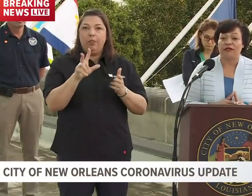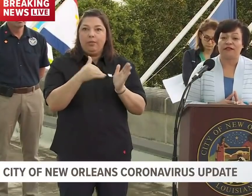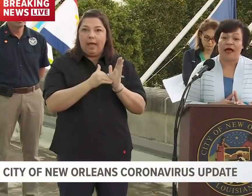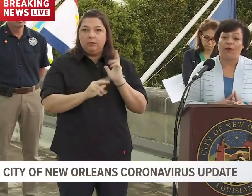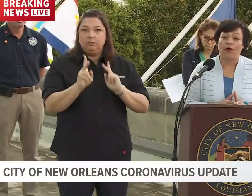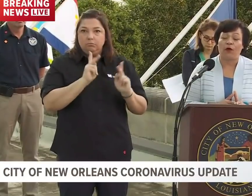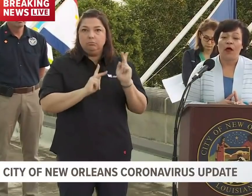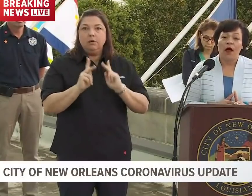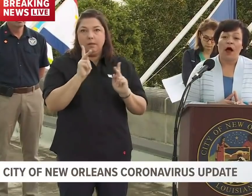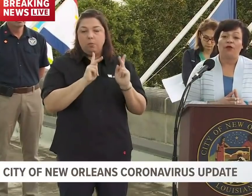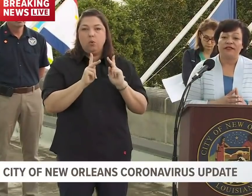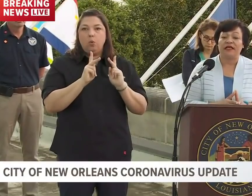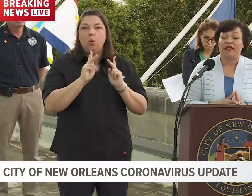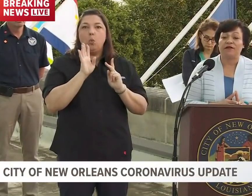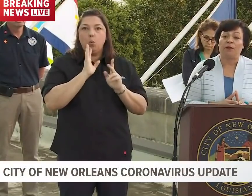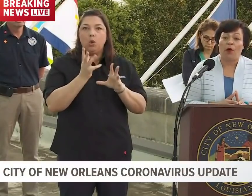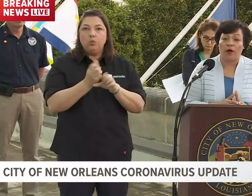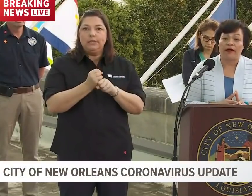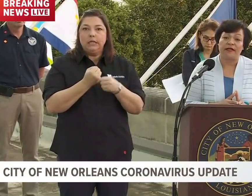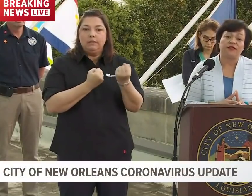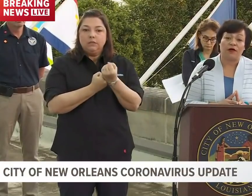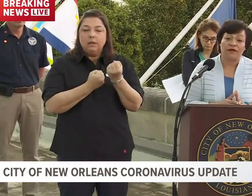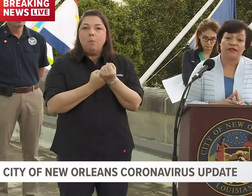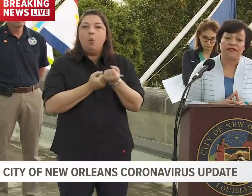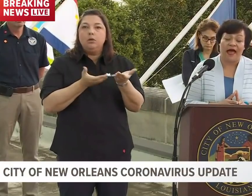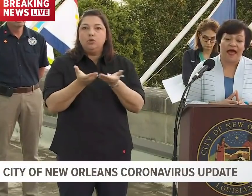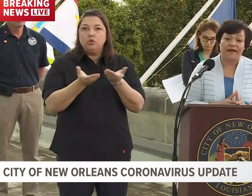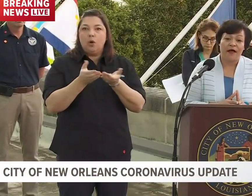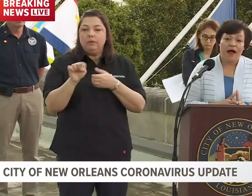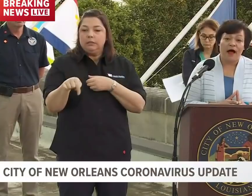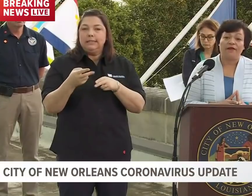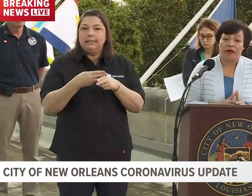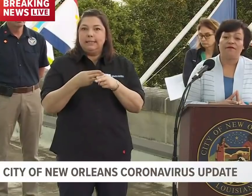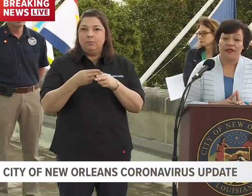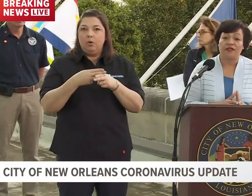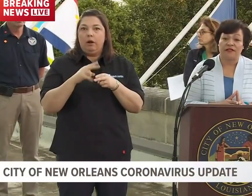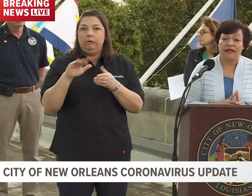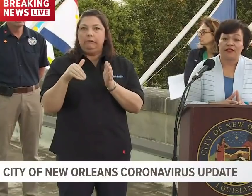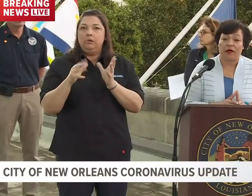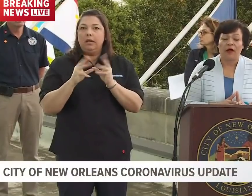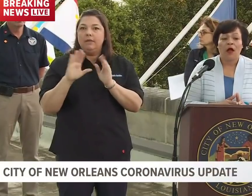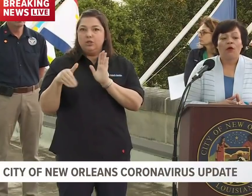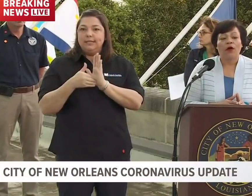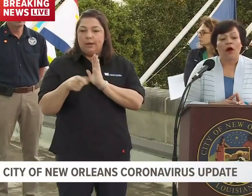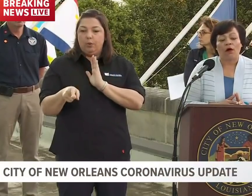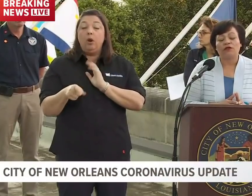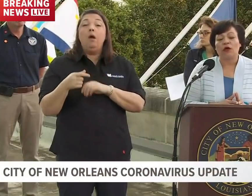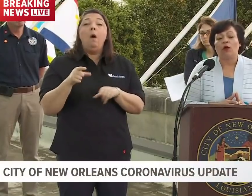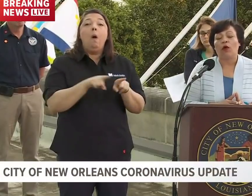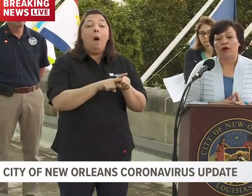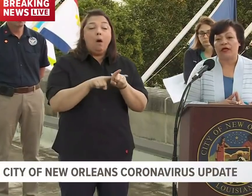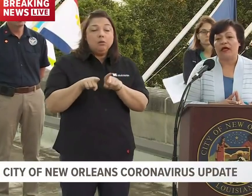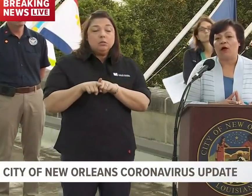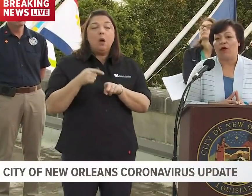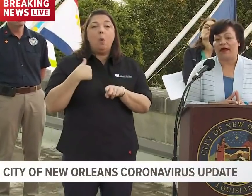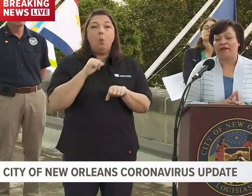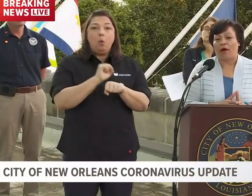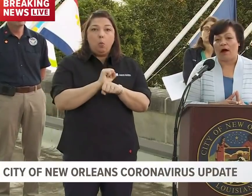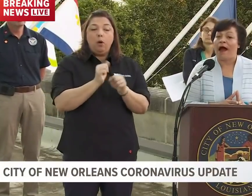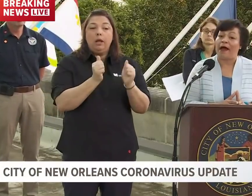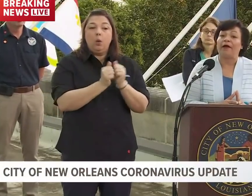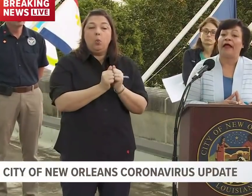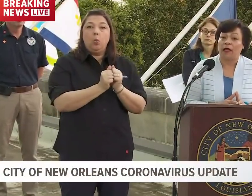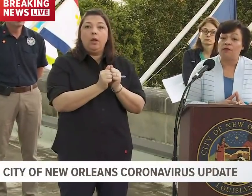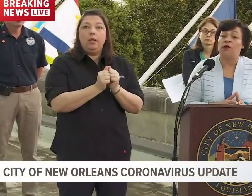patients that will receive support and services at the convention center. We're also working with